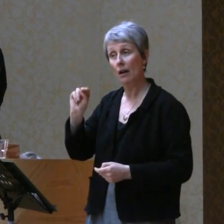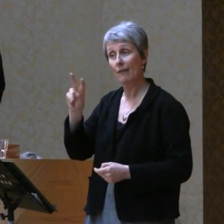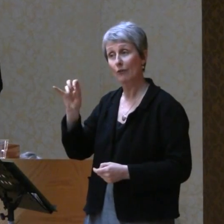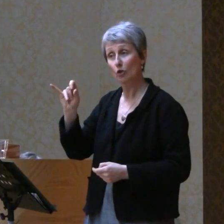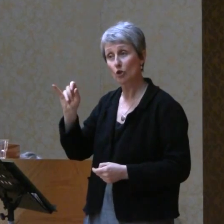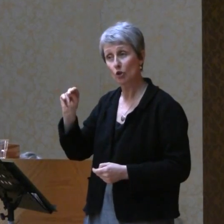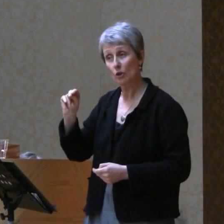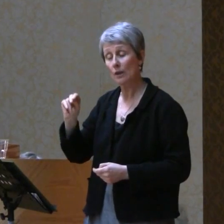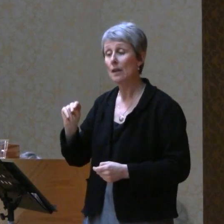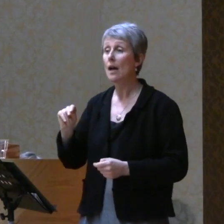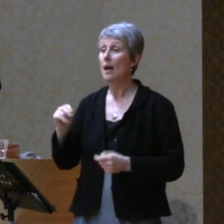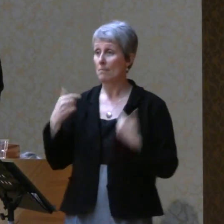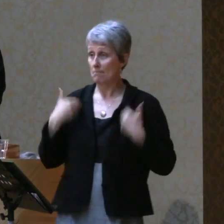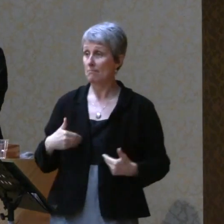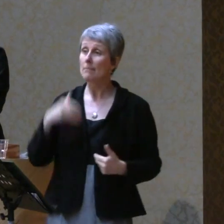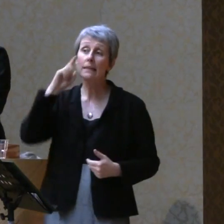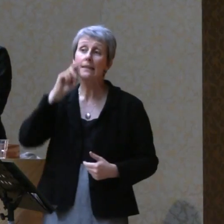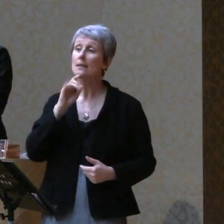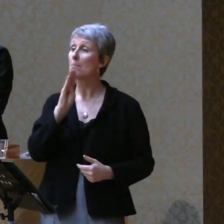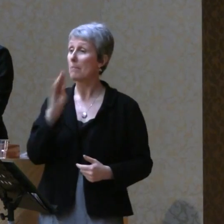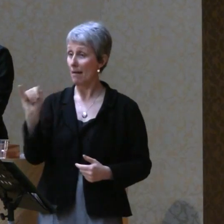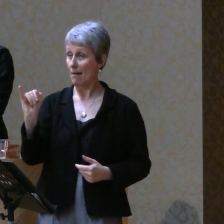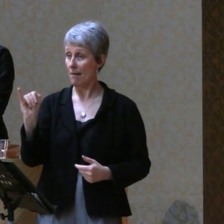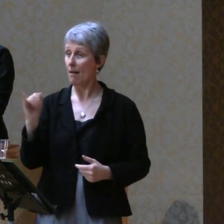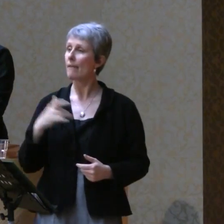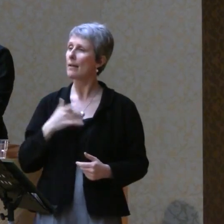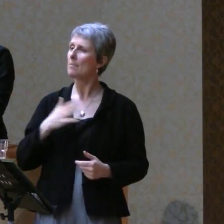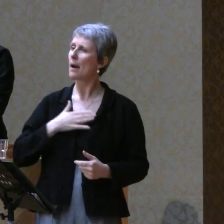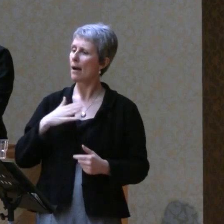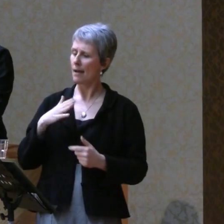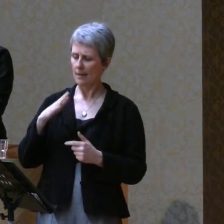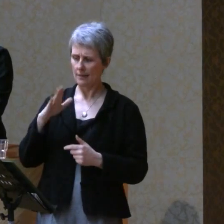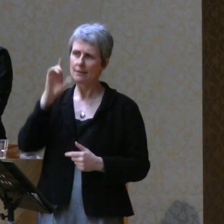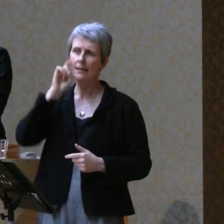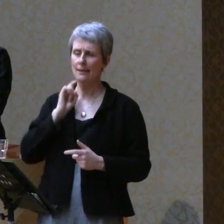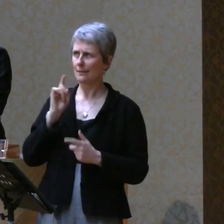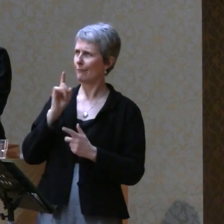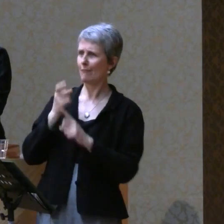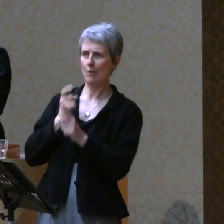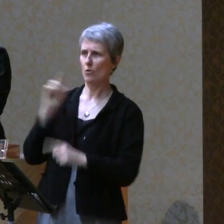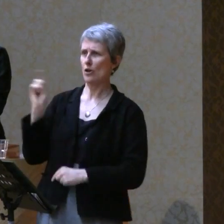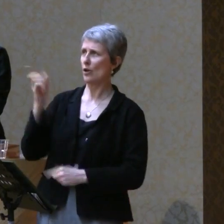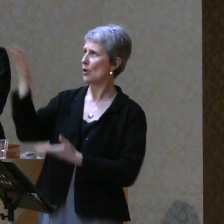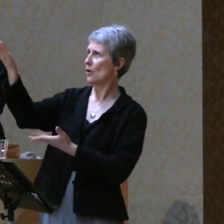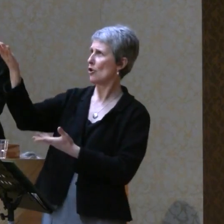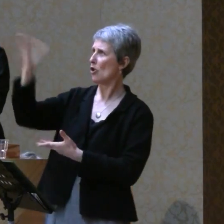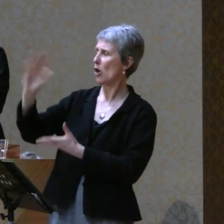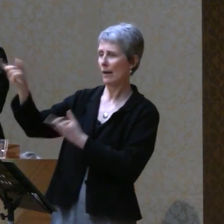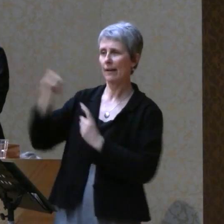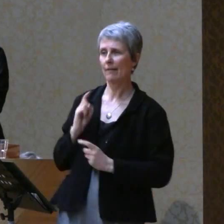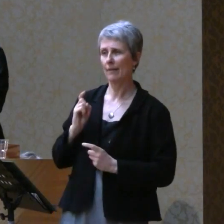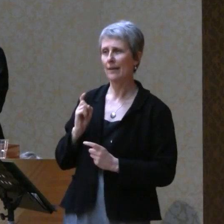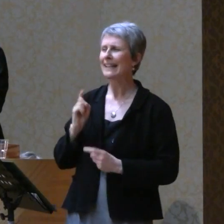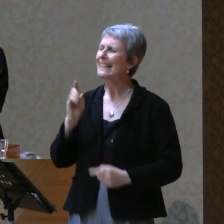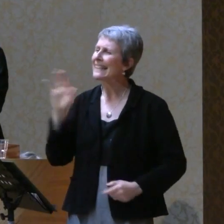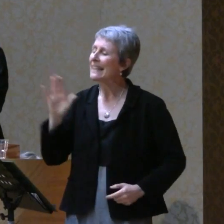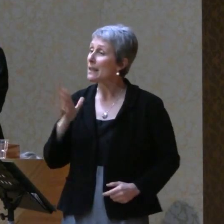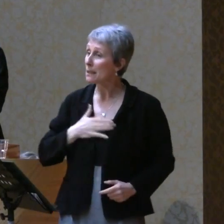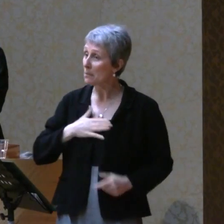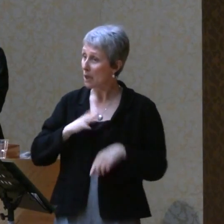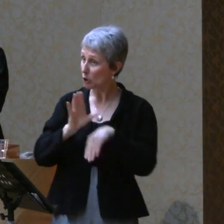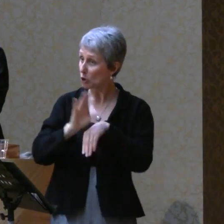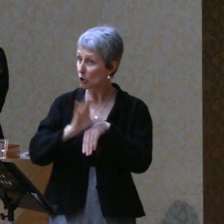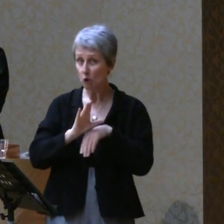As a bisexual, I felt early on that my sexuality was very tied to God. But that's not what my church